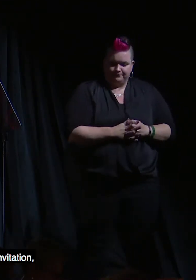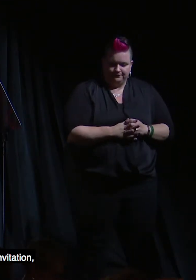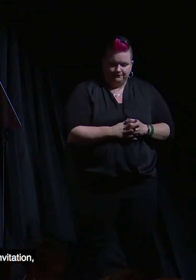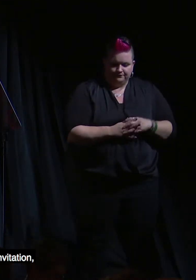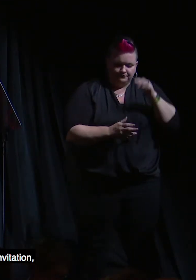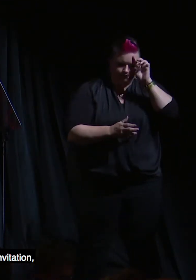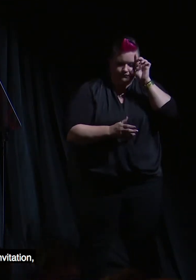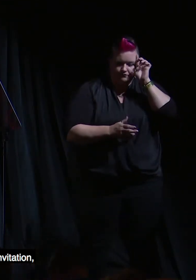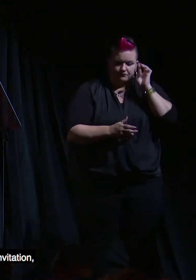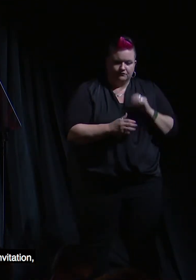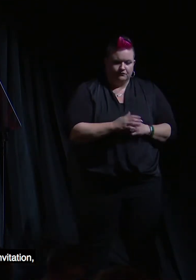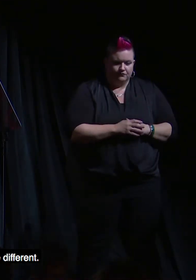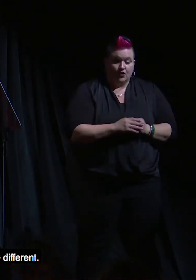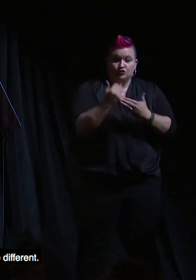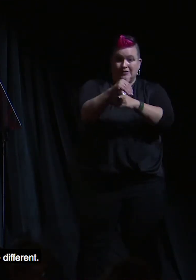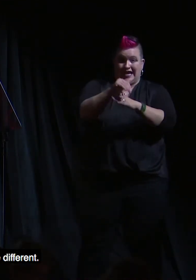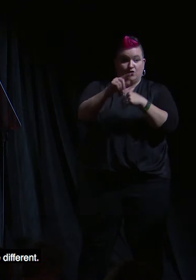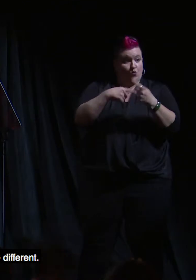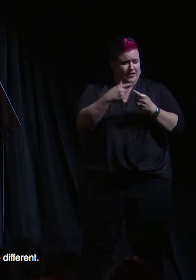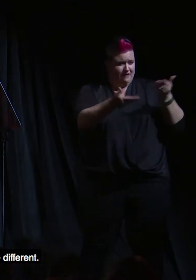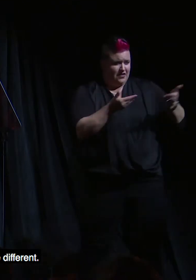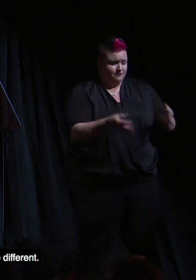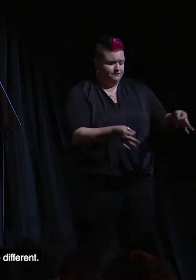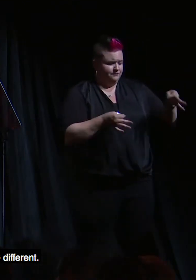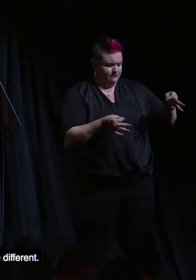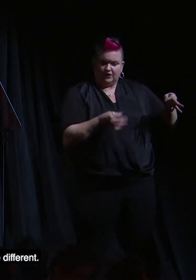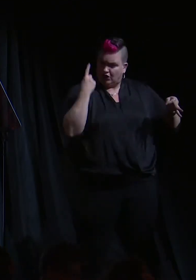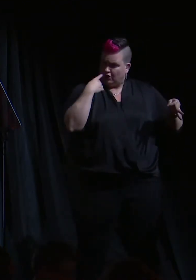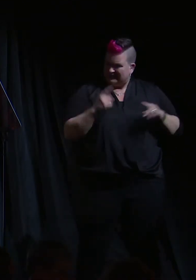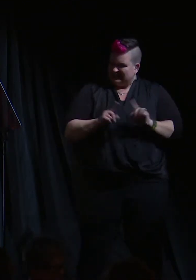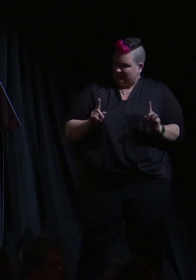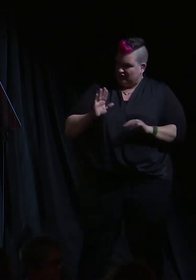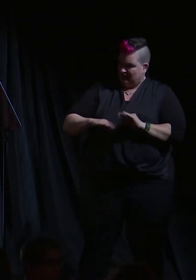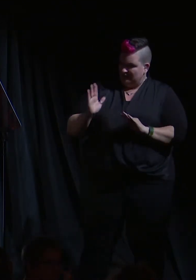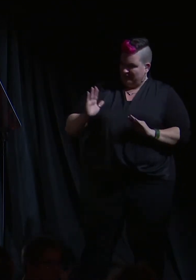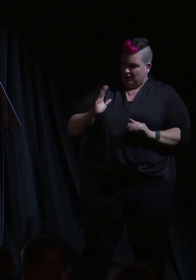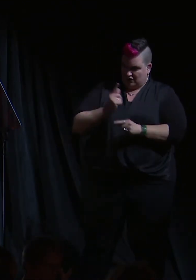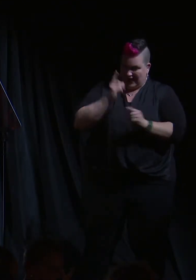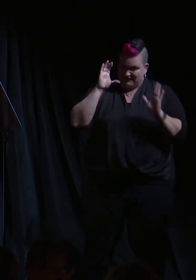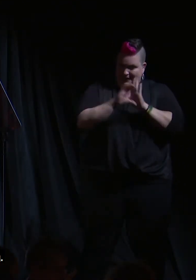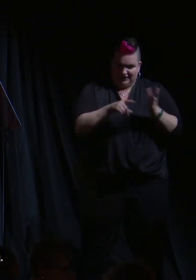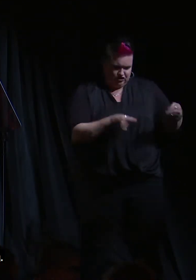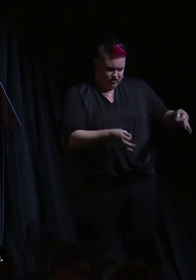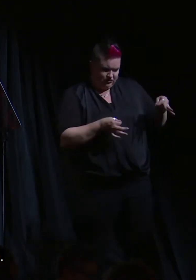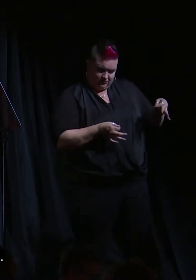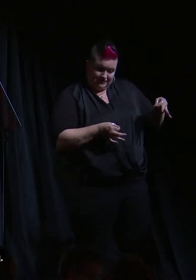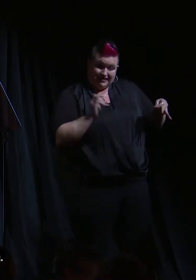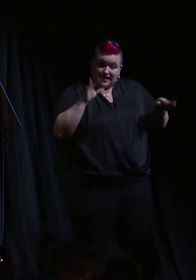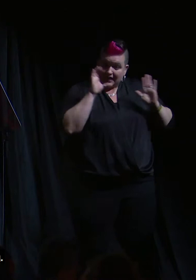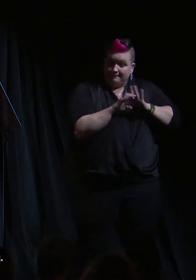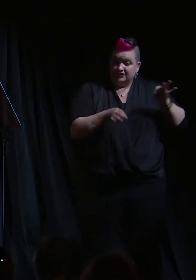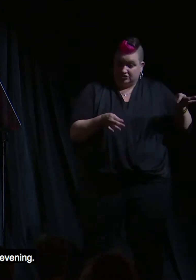Now tonight, when you got your invitation, you may have noticed it was a little different. It had an image on it. That